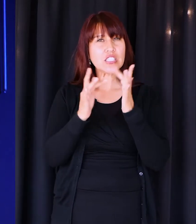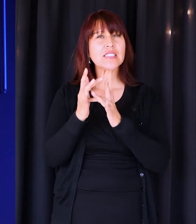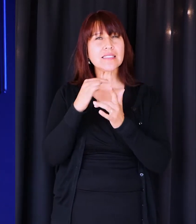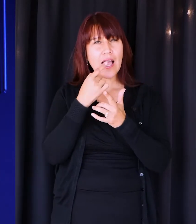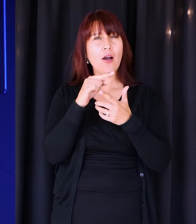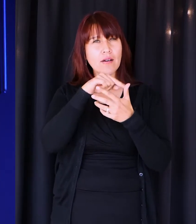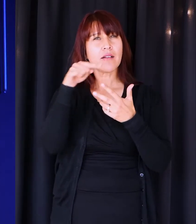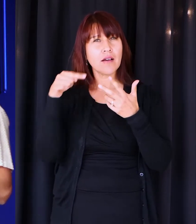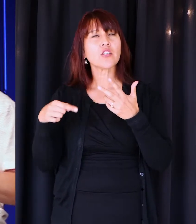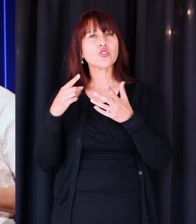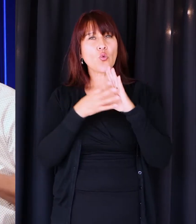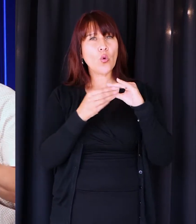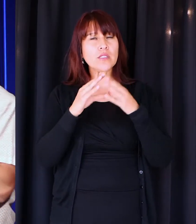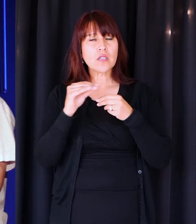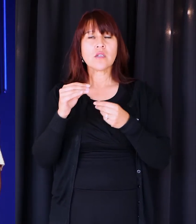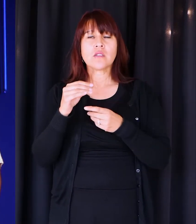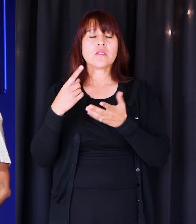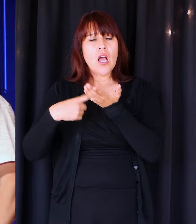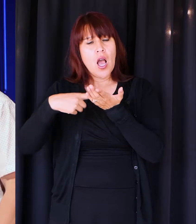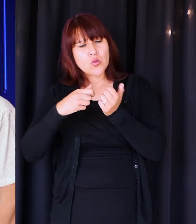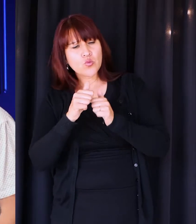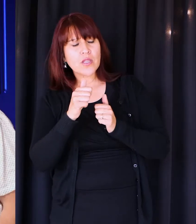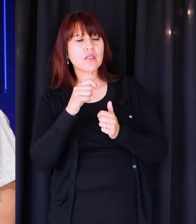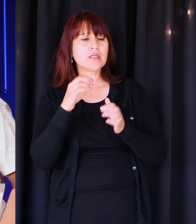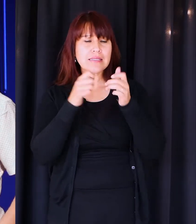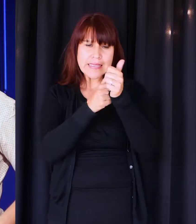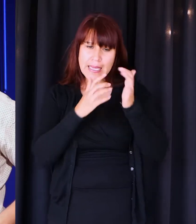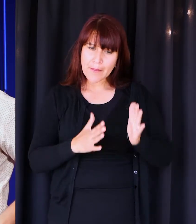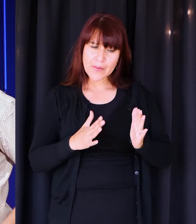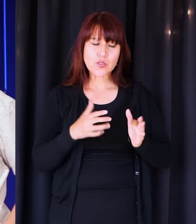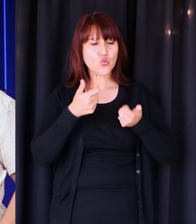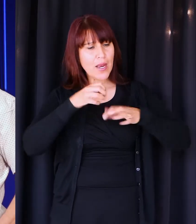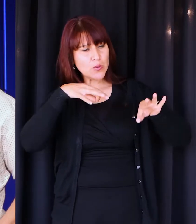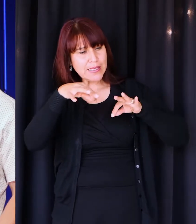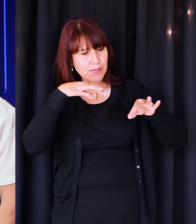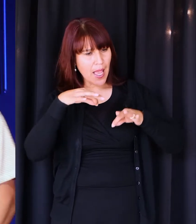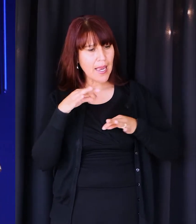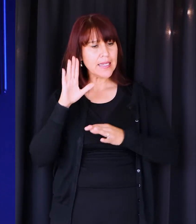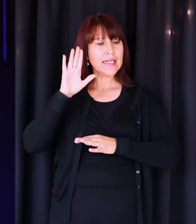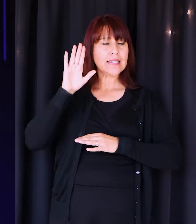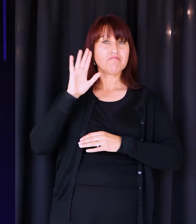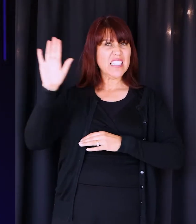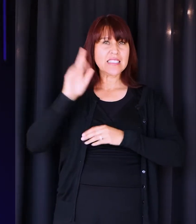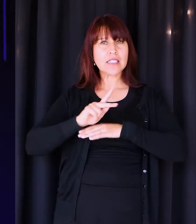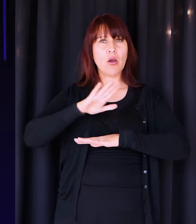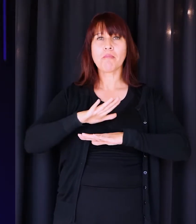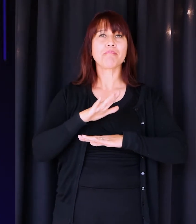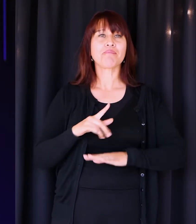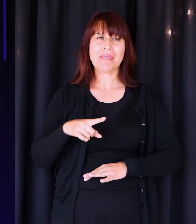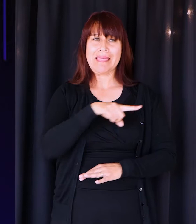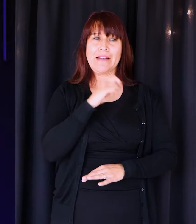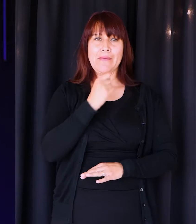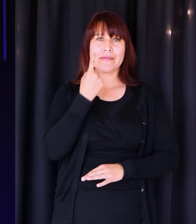to back to back because he's talking to his disciples and he's trying to explain to them his kingdom and they're just not